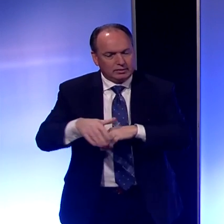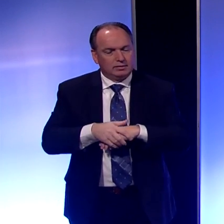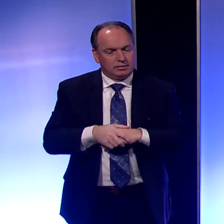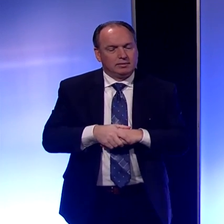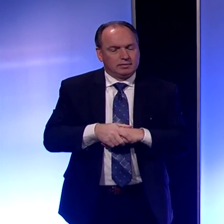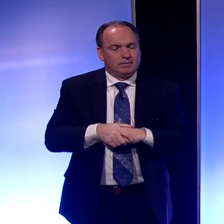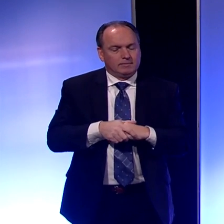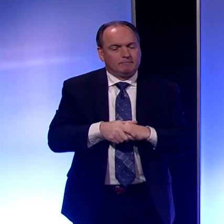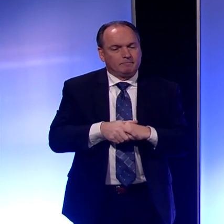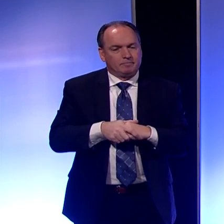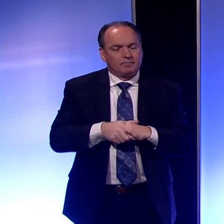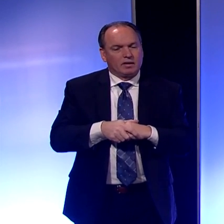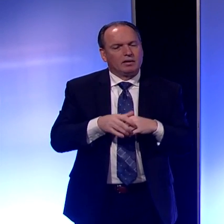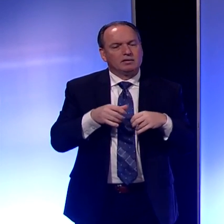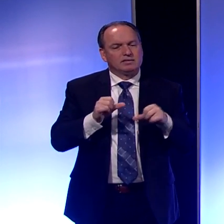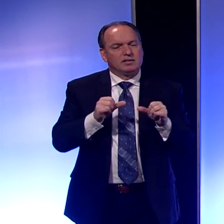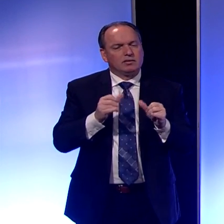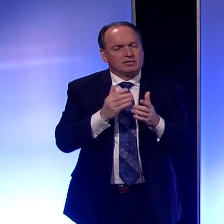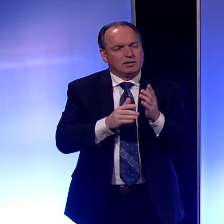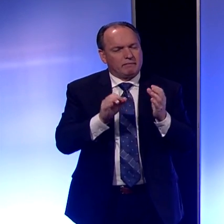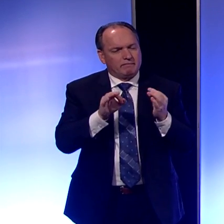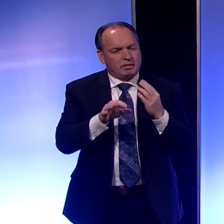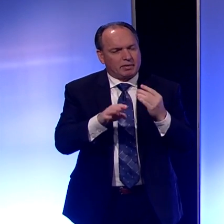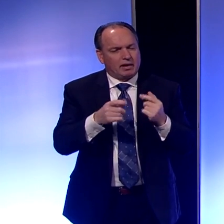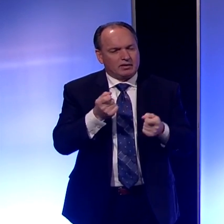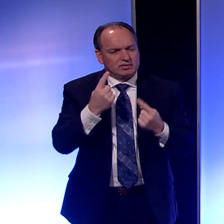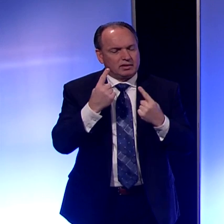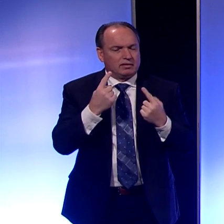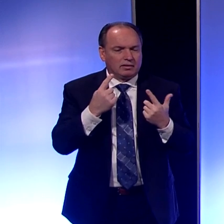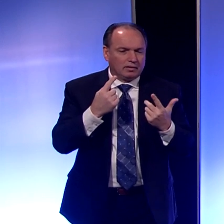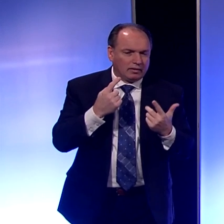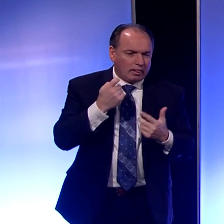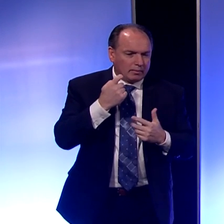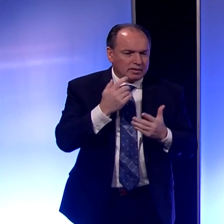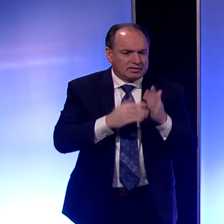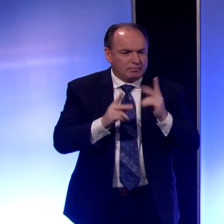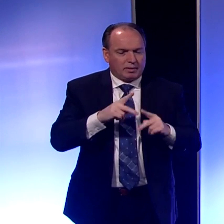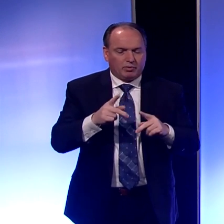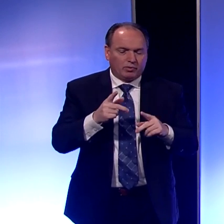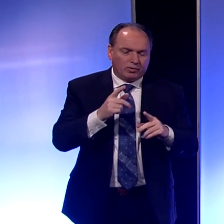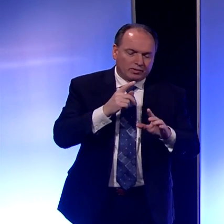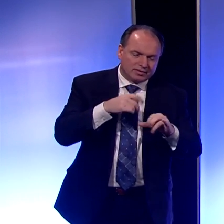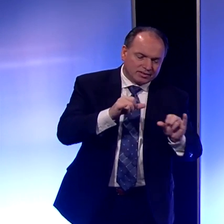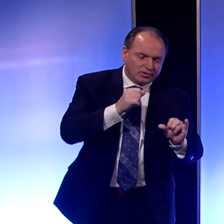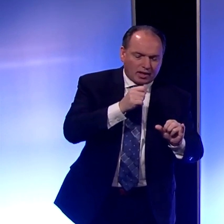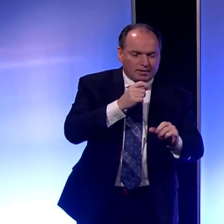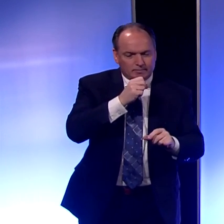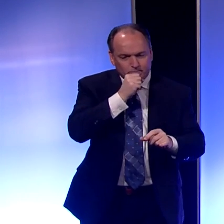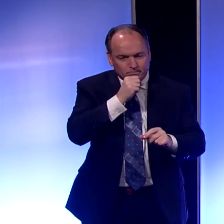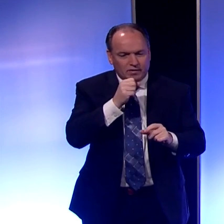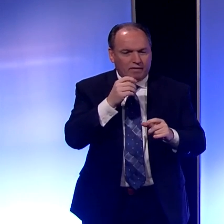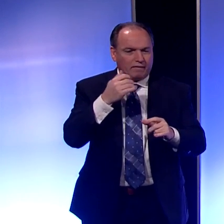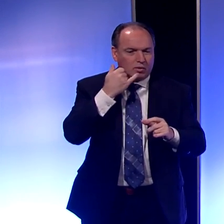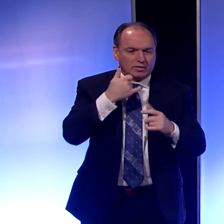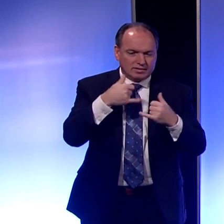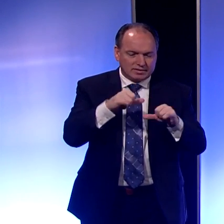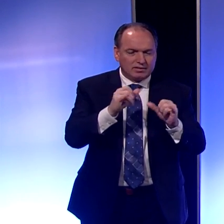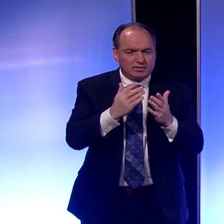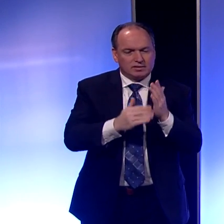All right, and there's still kind of feedback. I understand it's probably a little some people aren't muting their phone, but there's still a little bit of feedback.